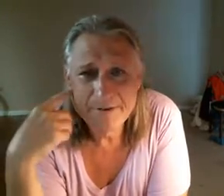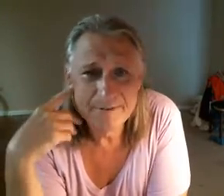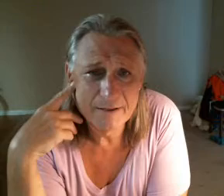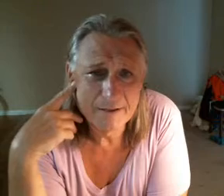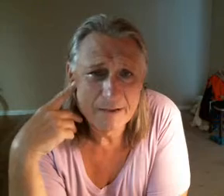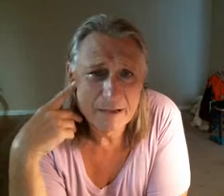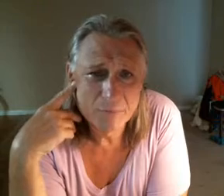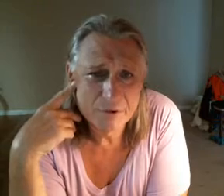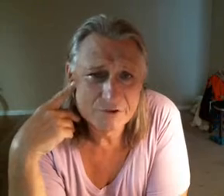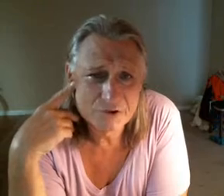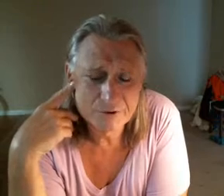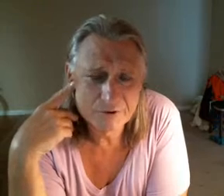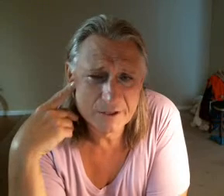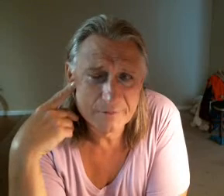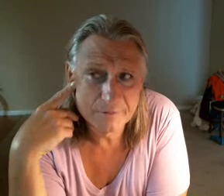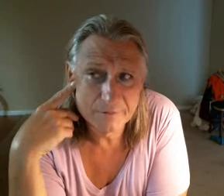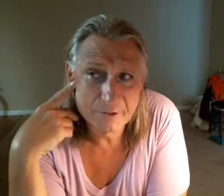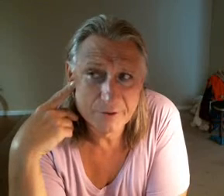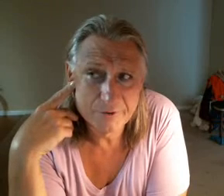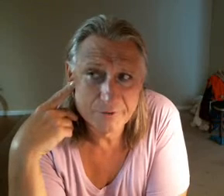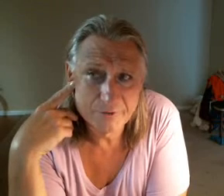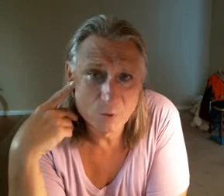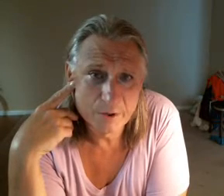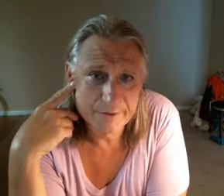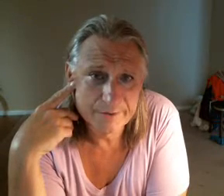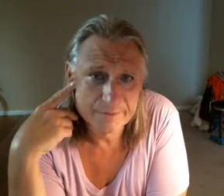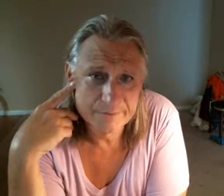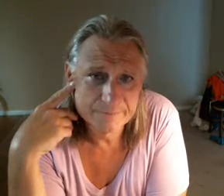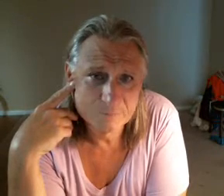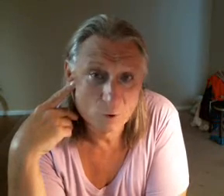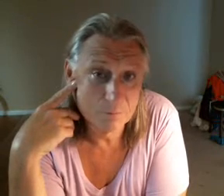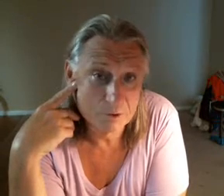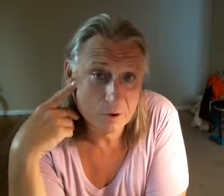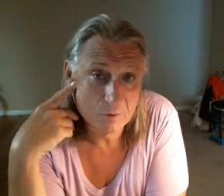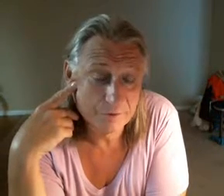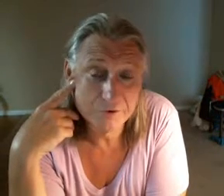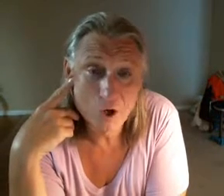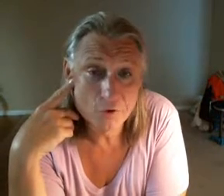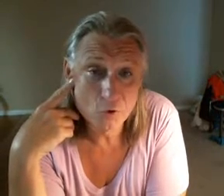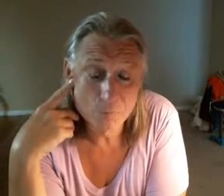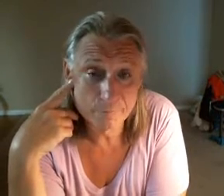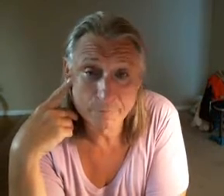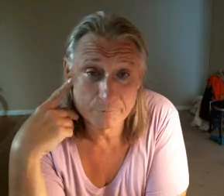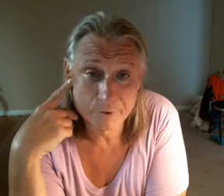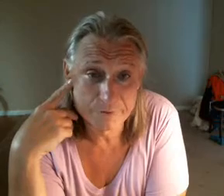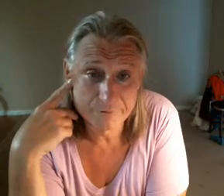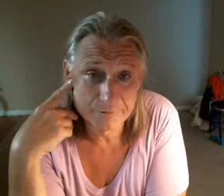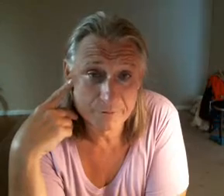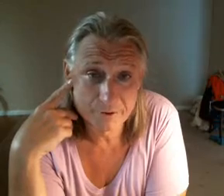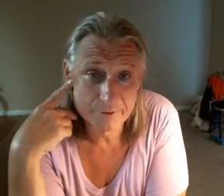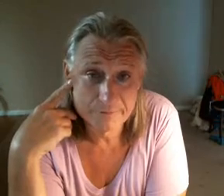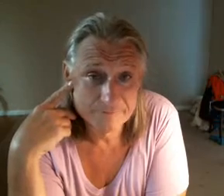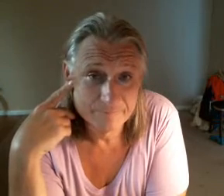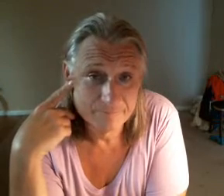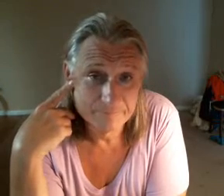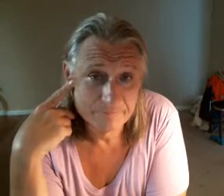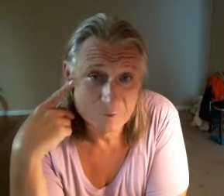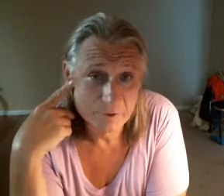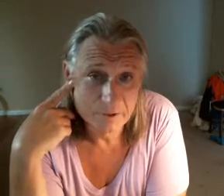a blood sugar level of 120 or below is not normal for Francis okay okay